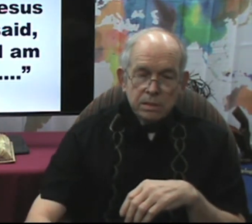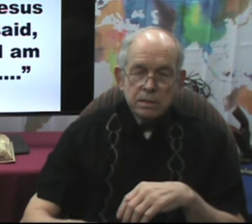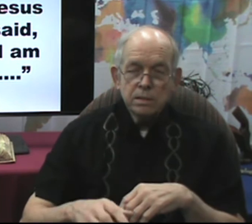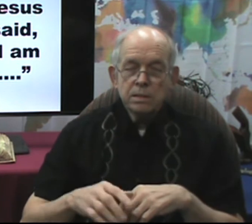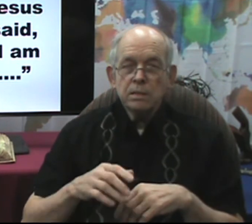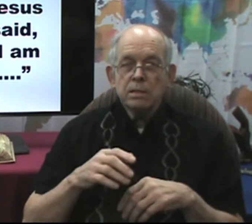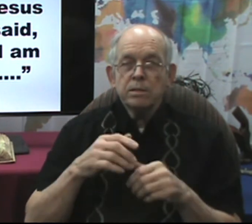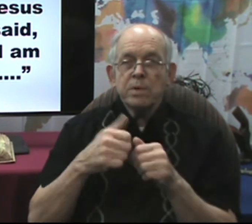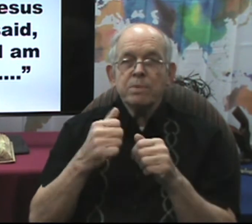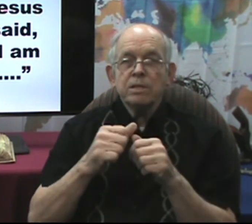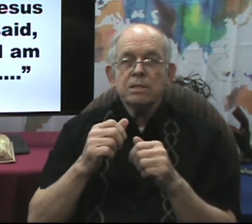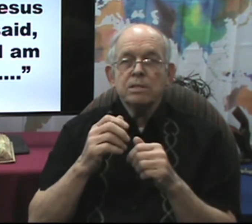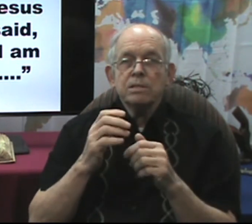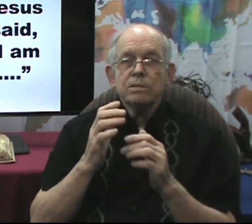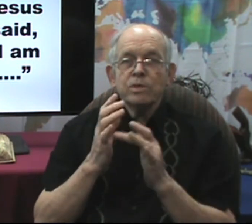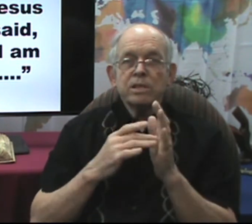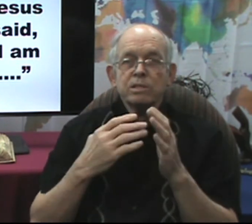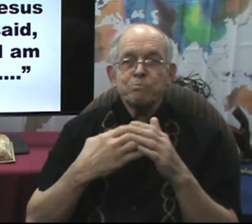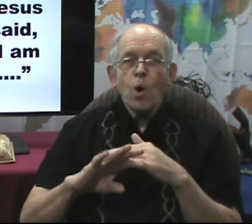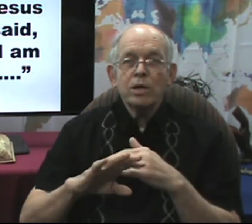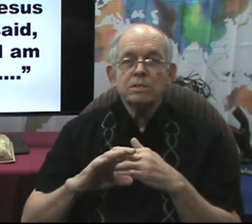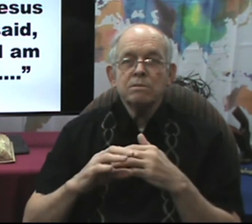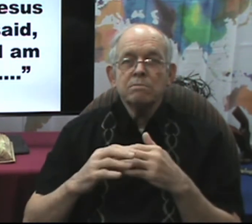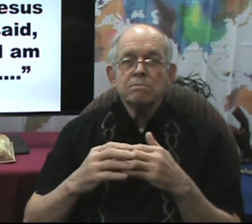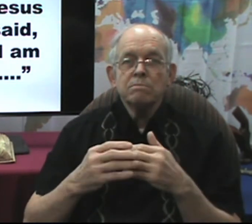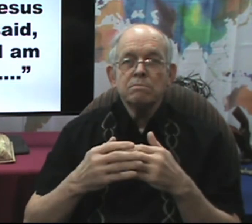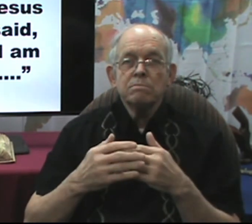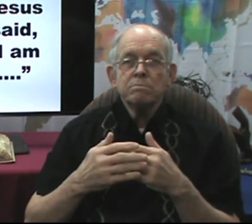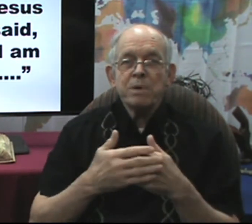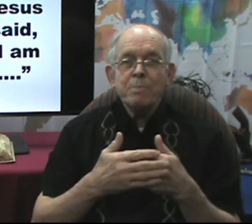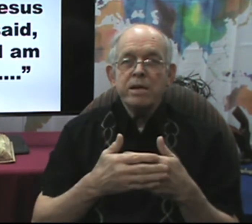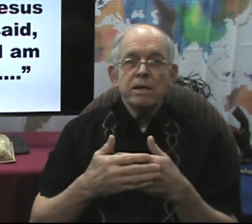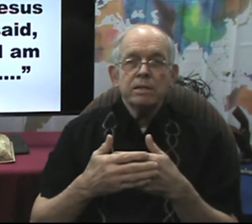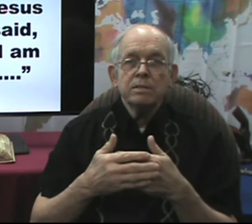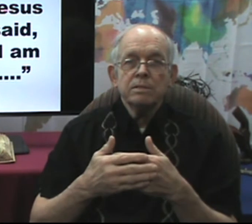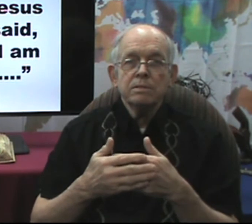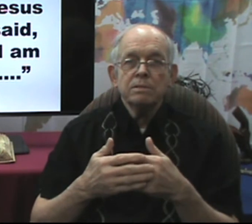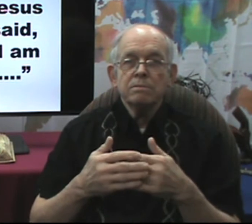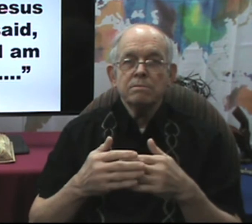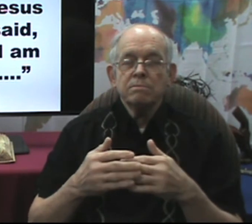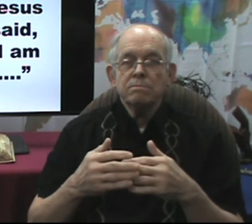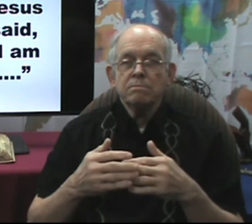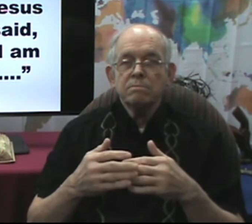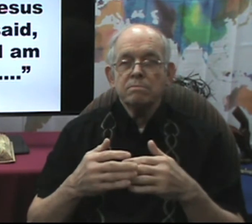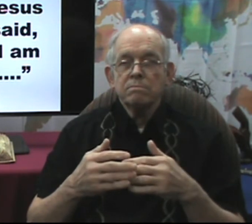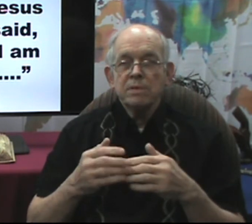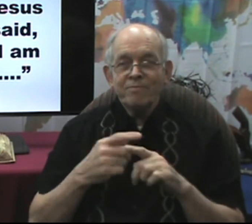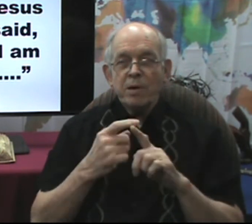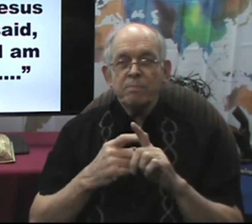Remember, Jesus born baby from